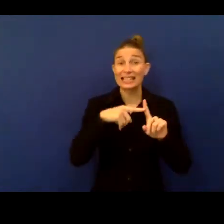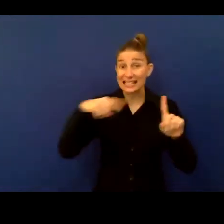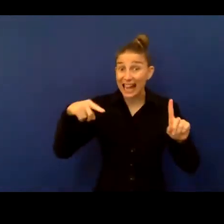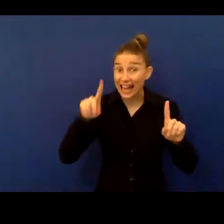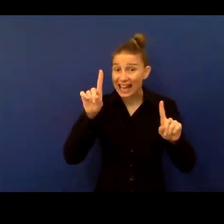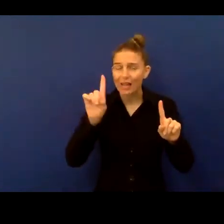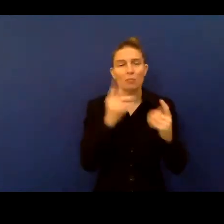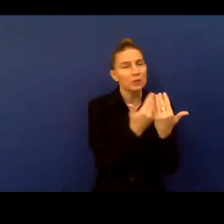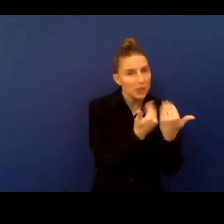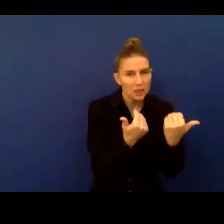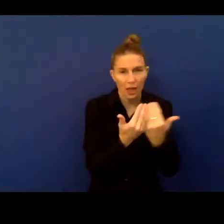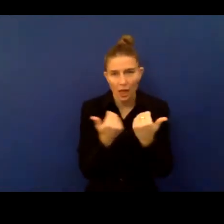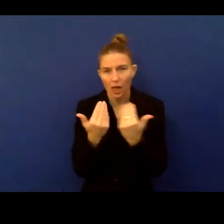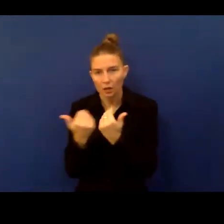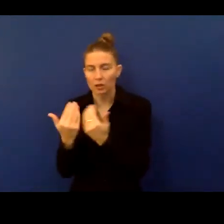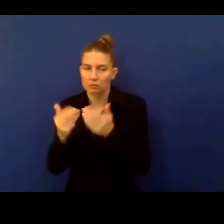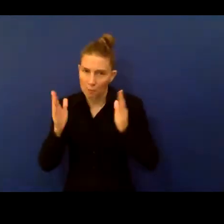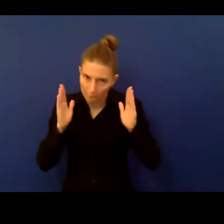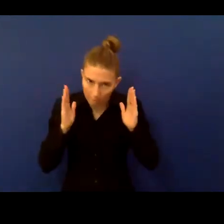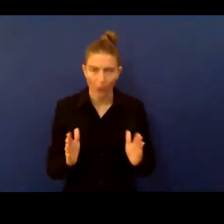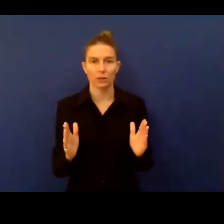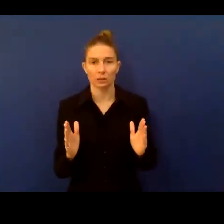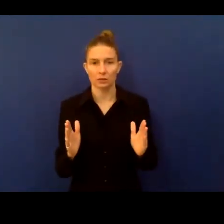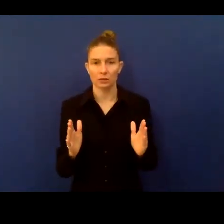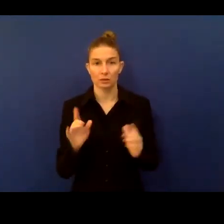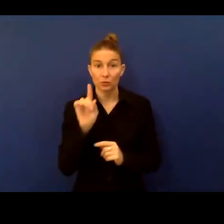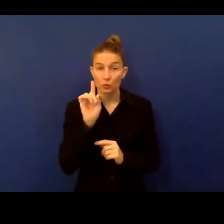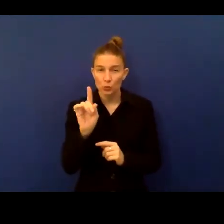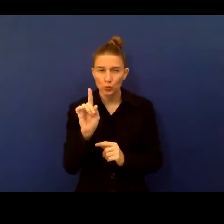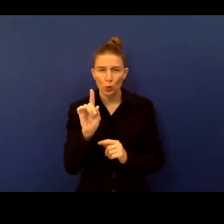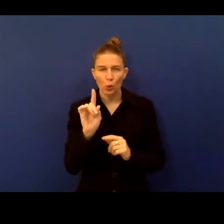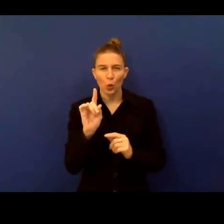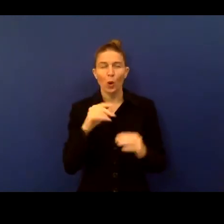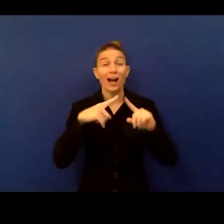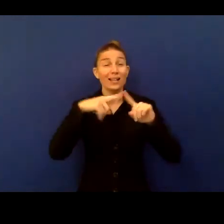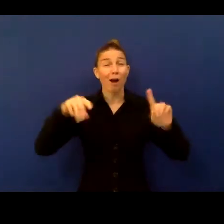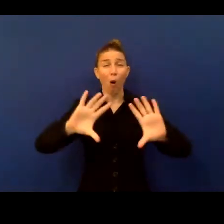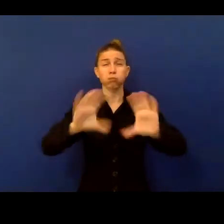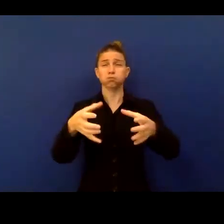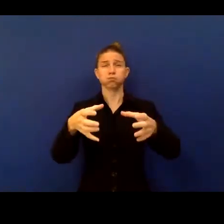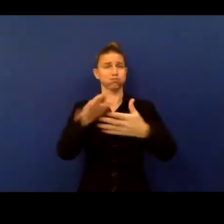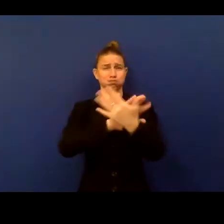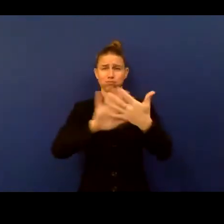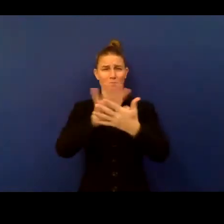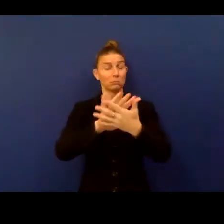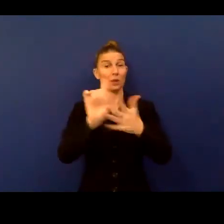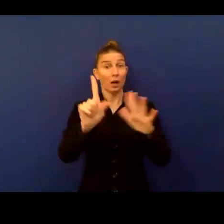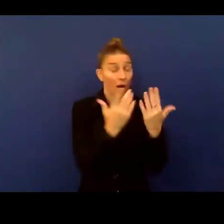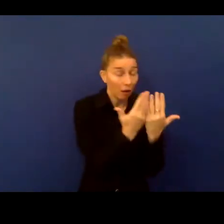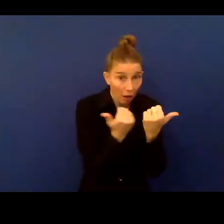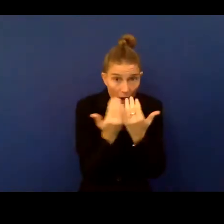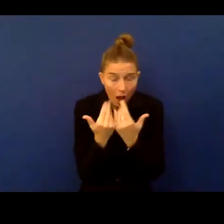specifically. That is data where we actually understand how different groups